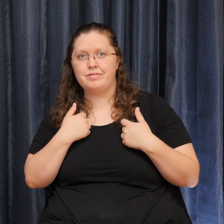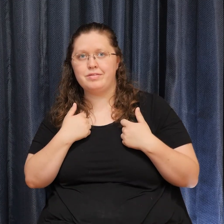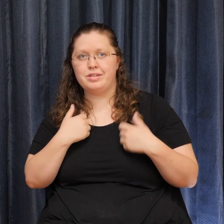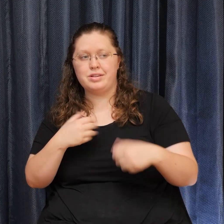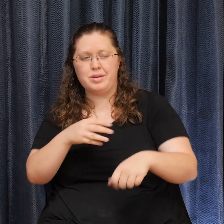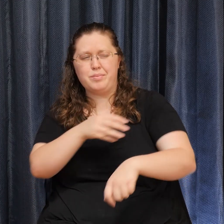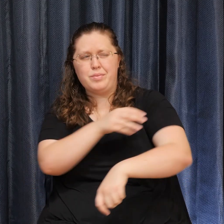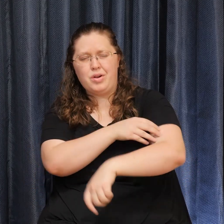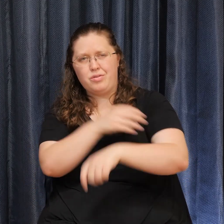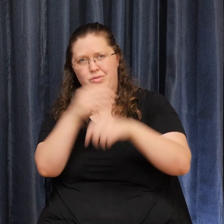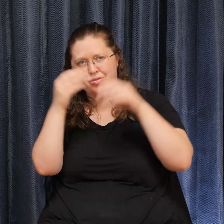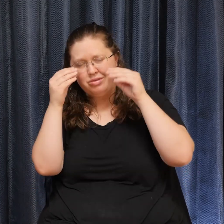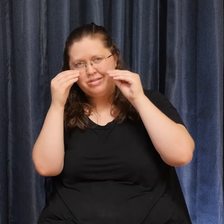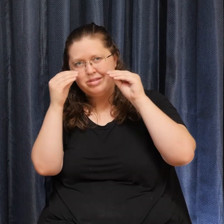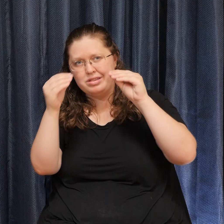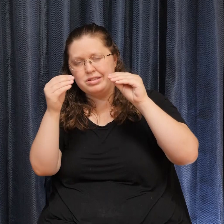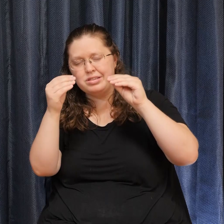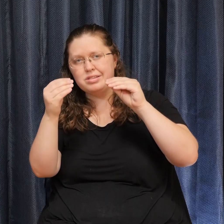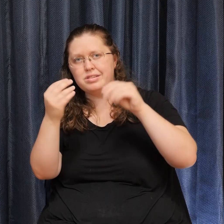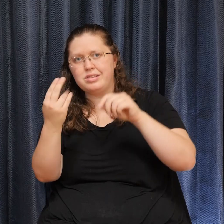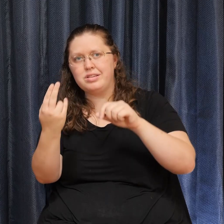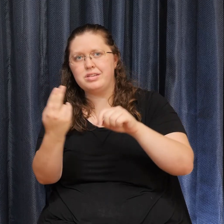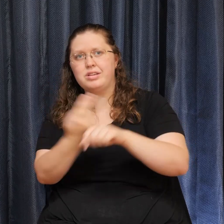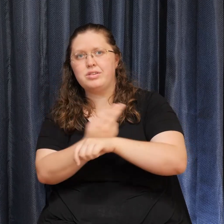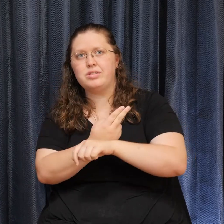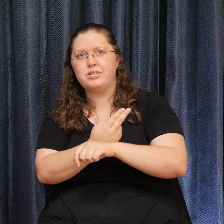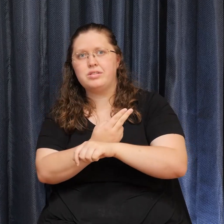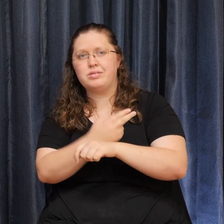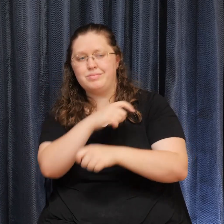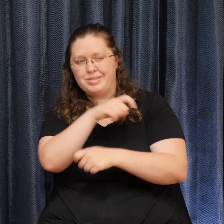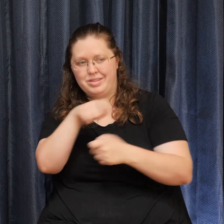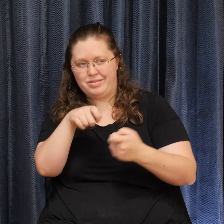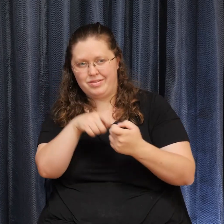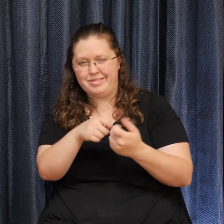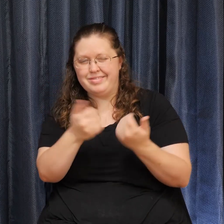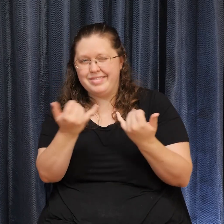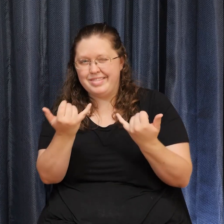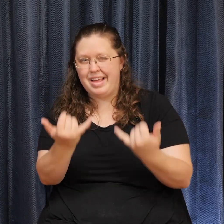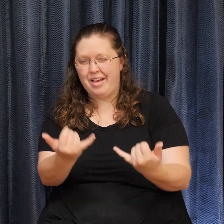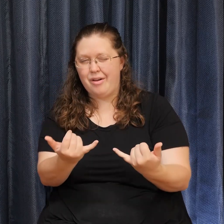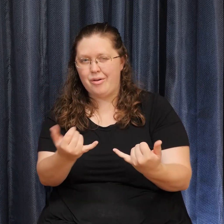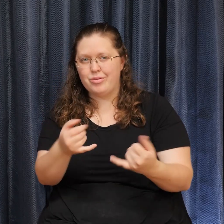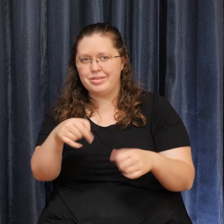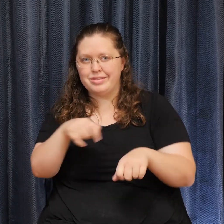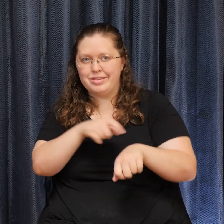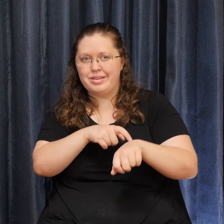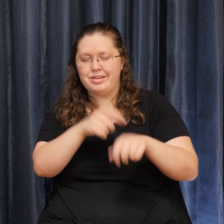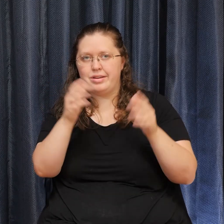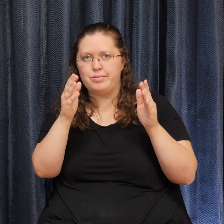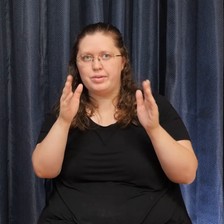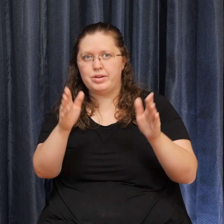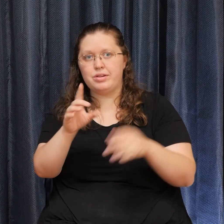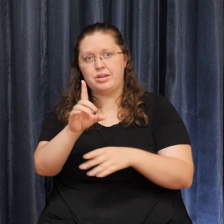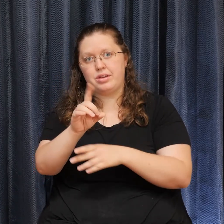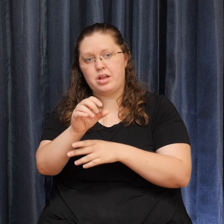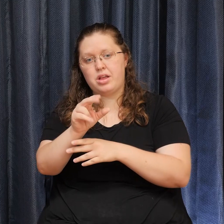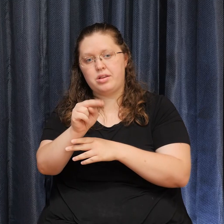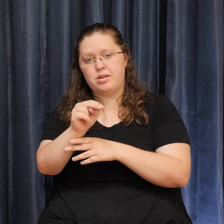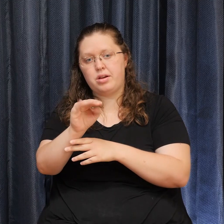It is use Especially at this time He writes When you transform